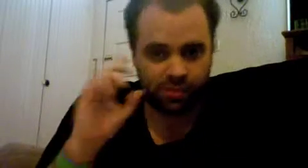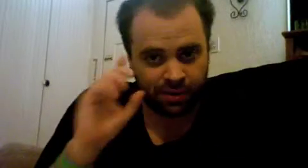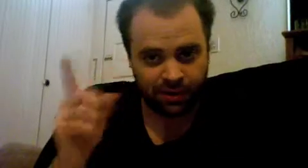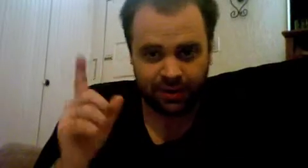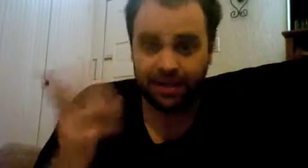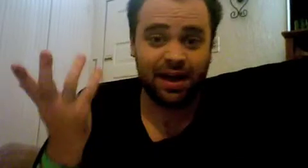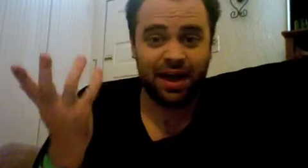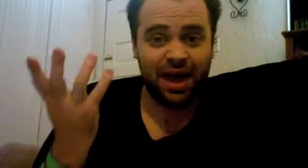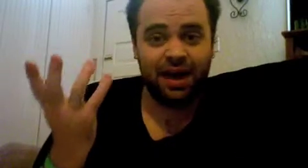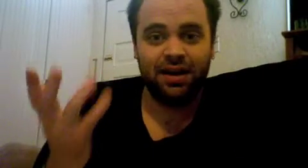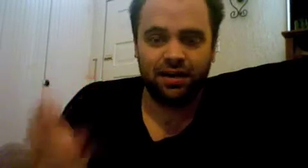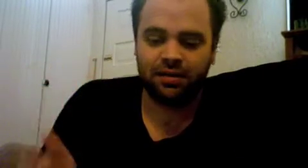yay editing